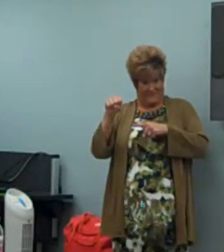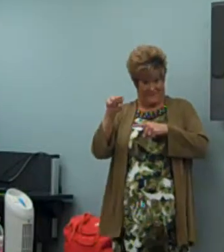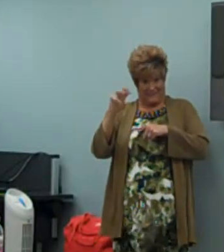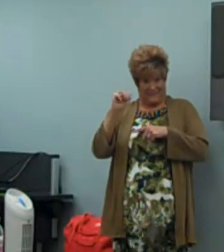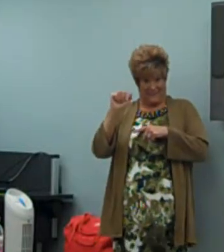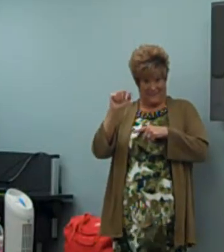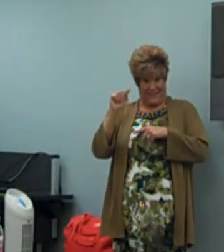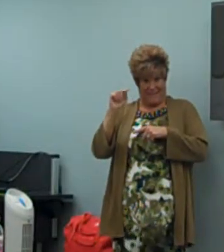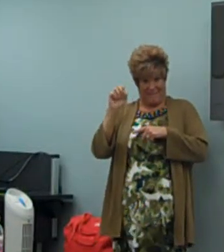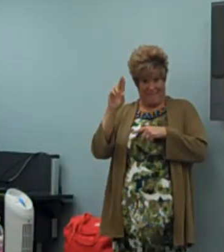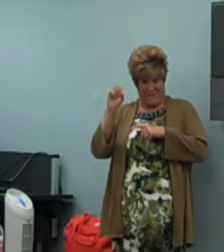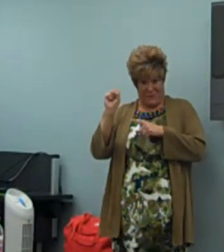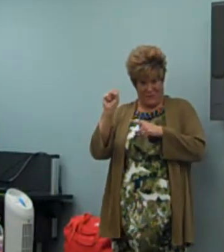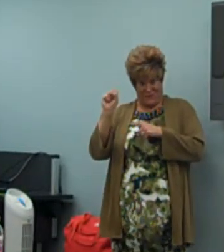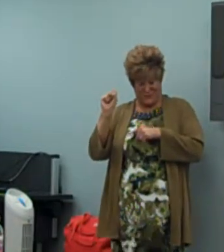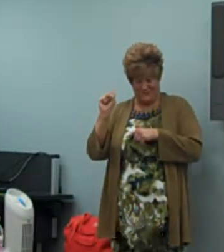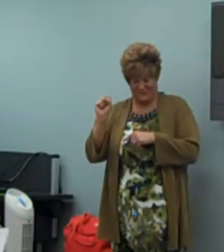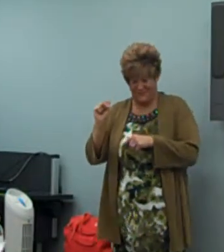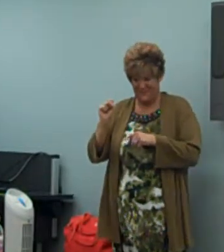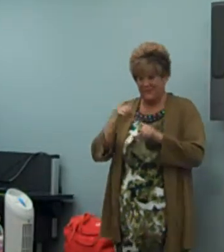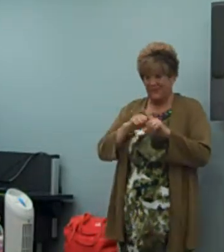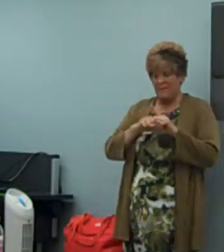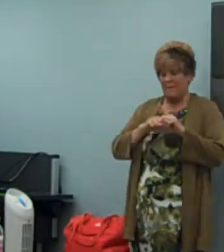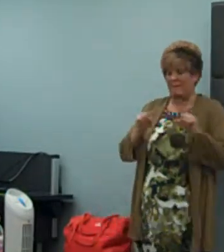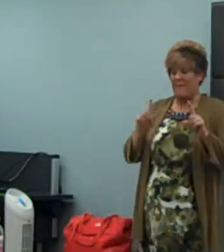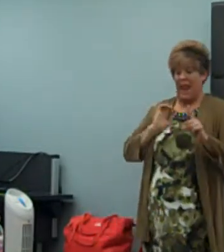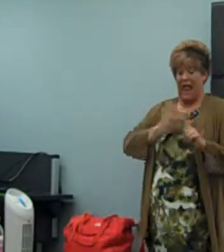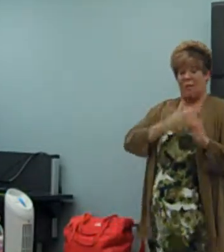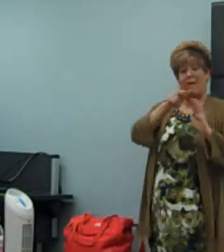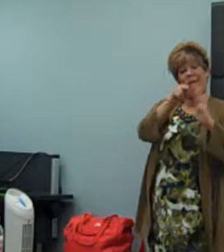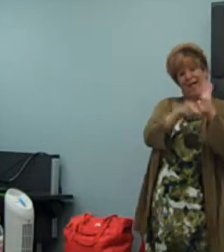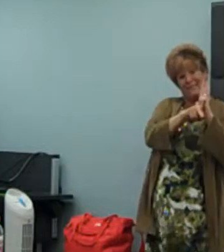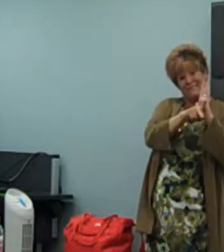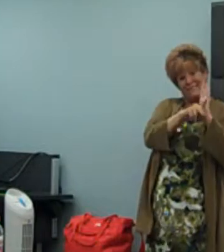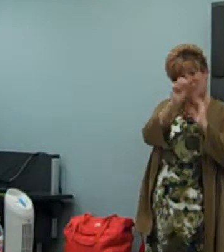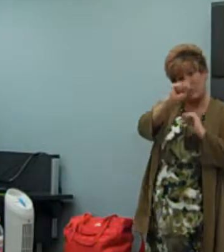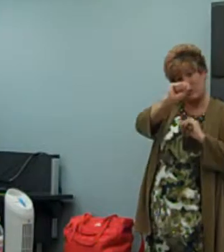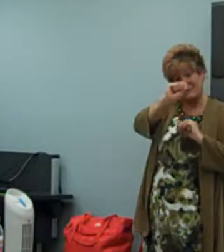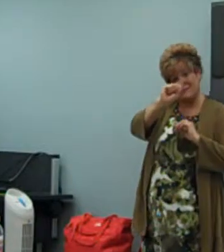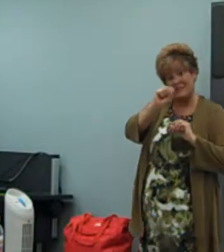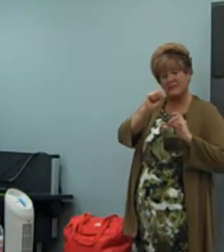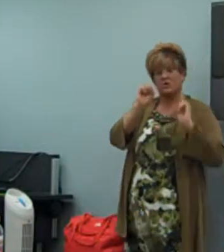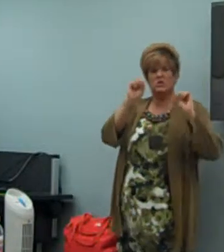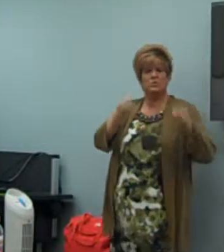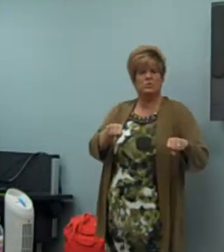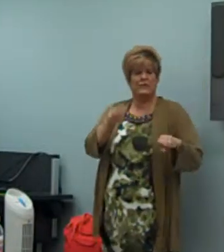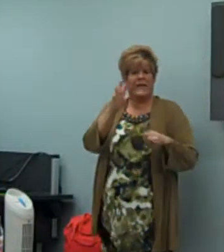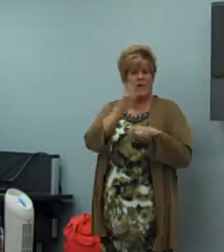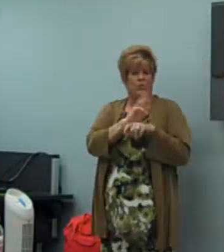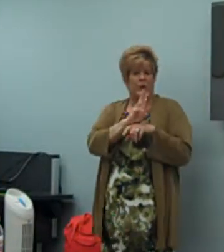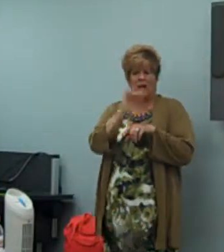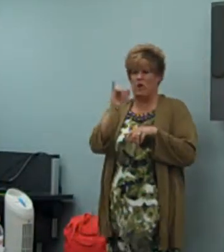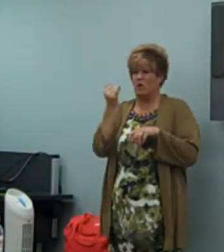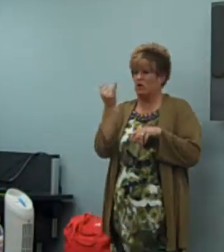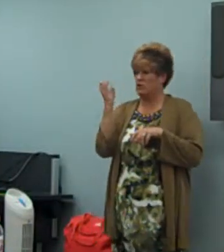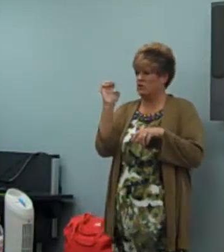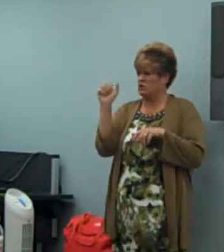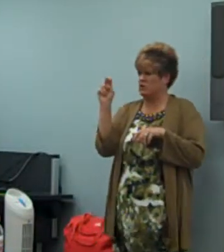Um, for me, yeah, it matters. We have certain policies at